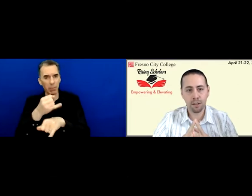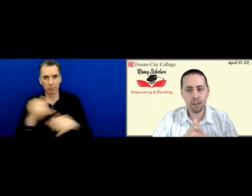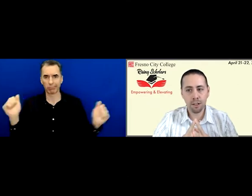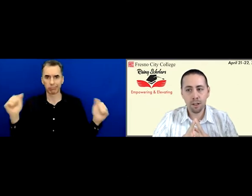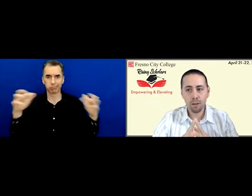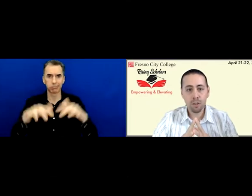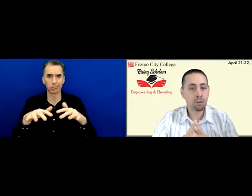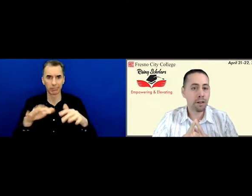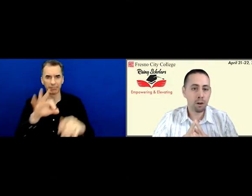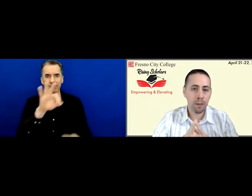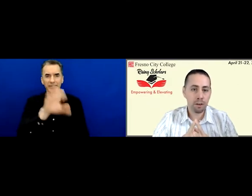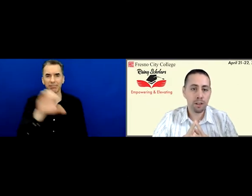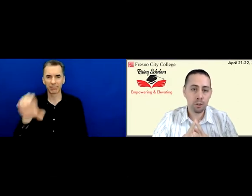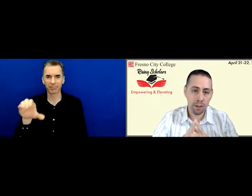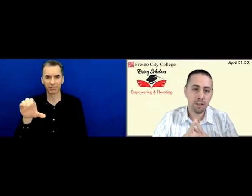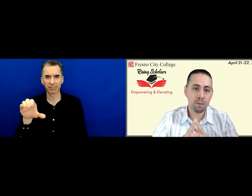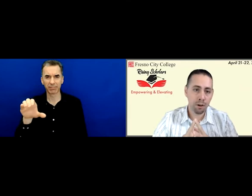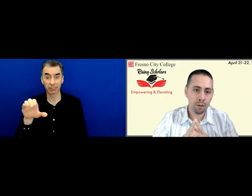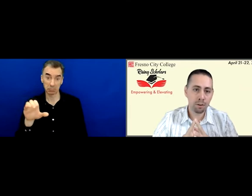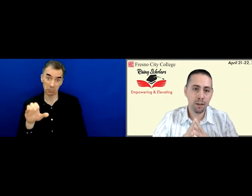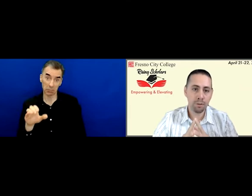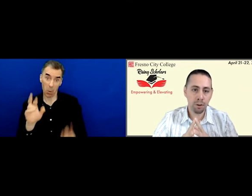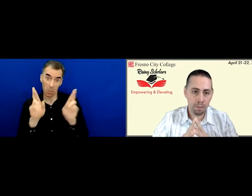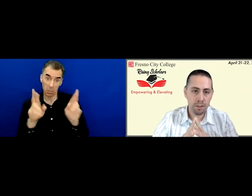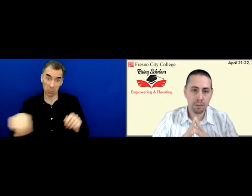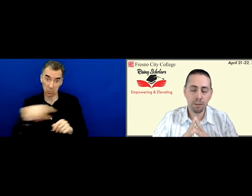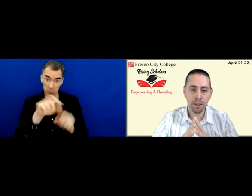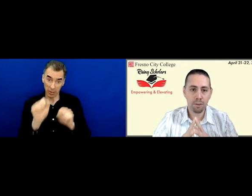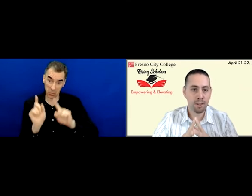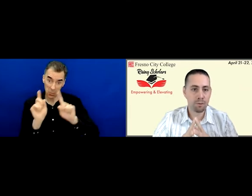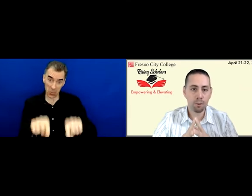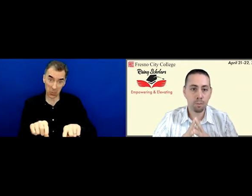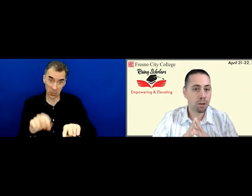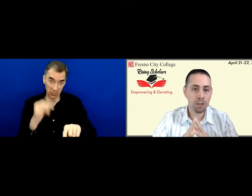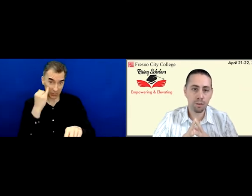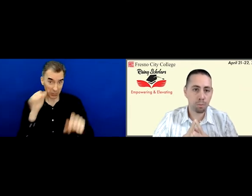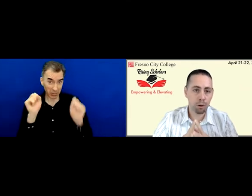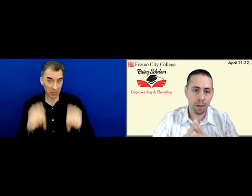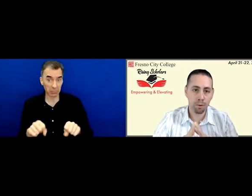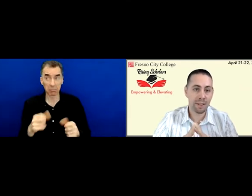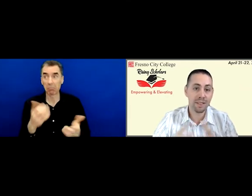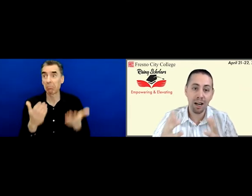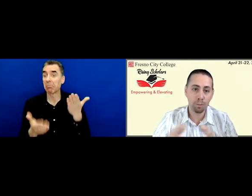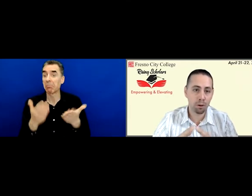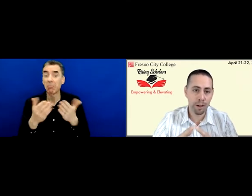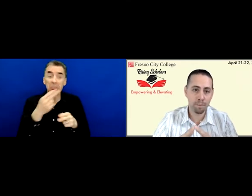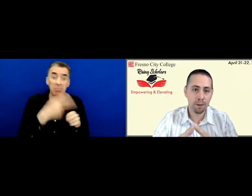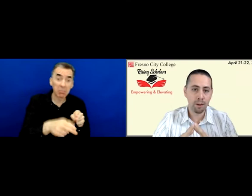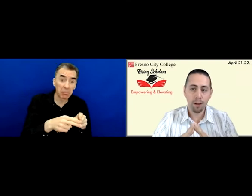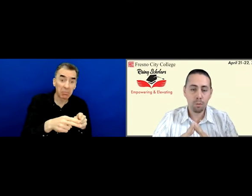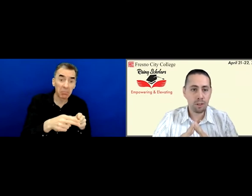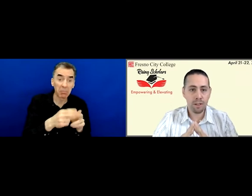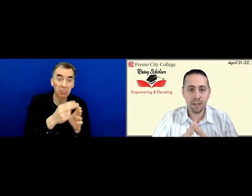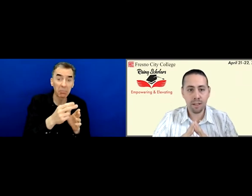College. We truly hope that you can join us tomorrow if you're able to. If it's for a portion of the program or the entire program,